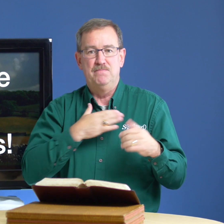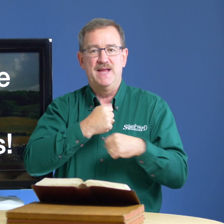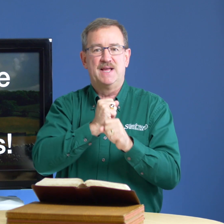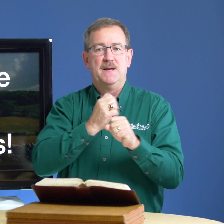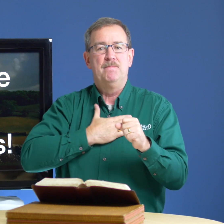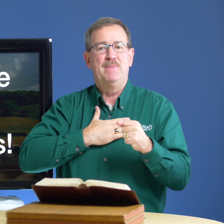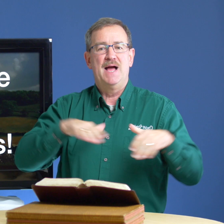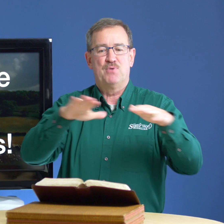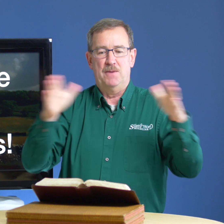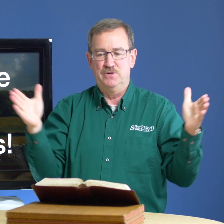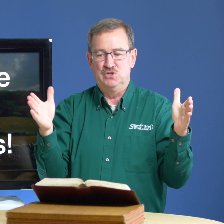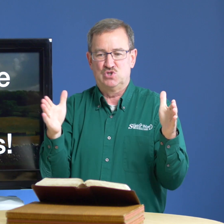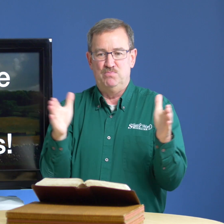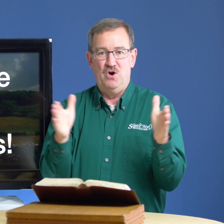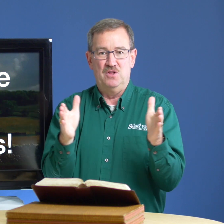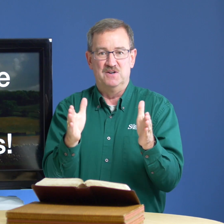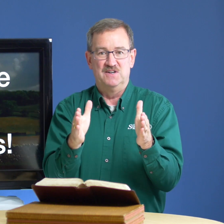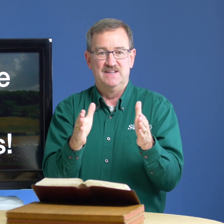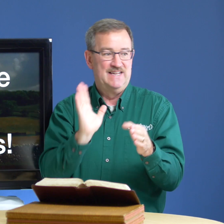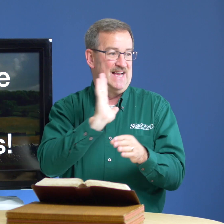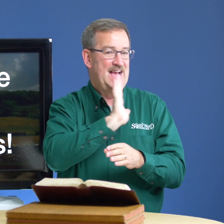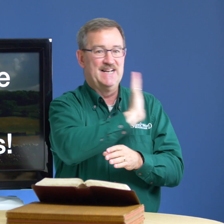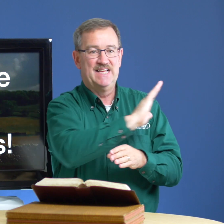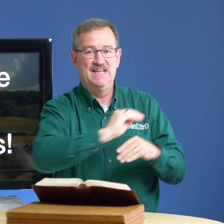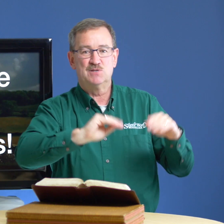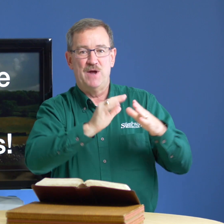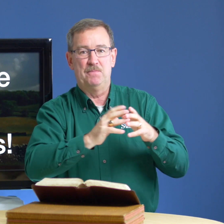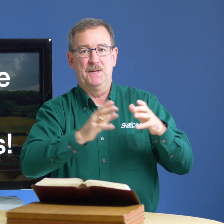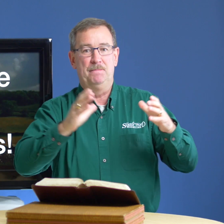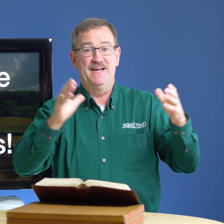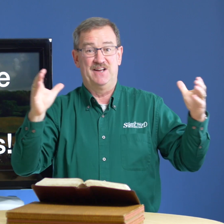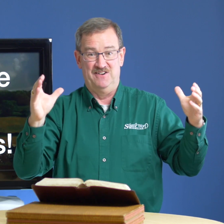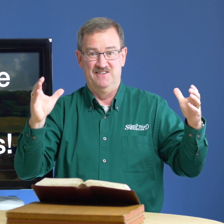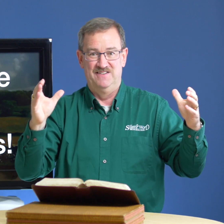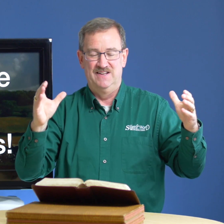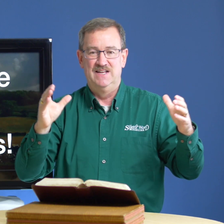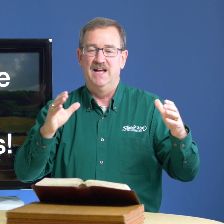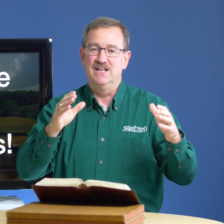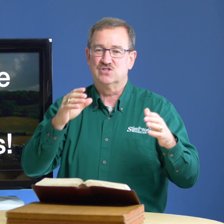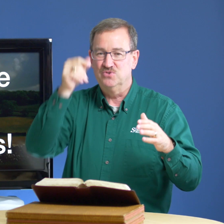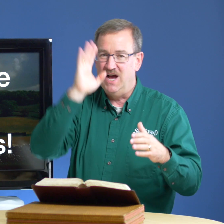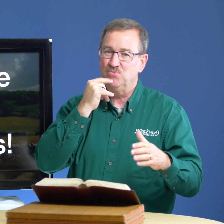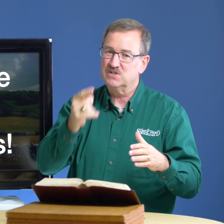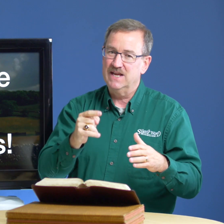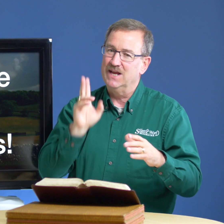make my property smaller and his property bigger and so god was saying